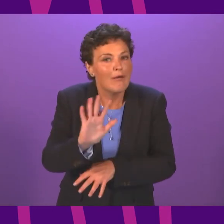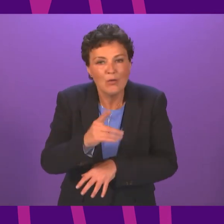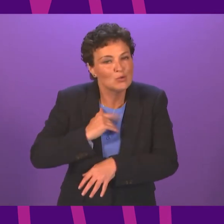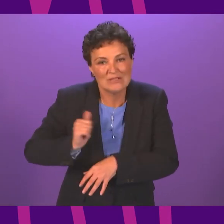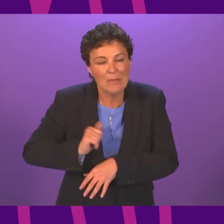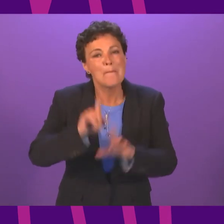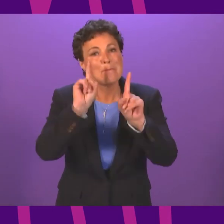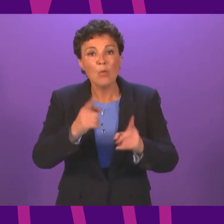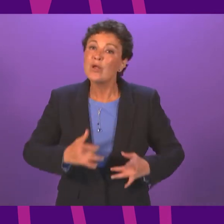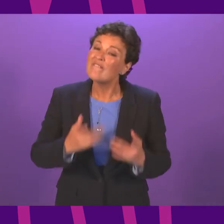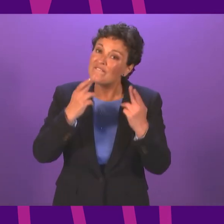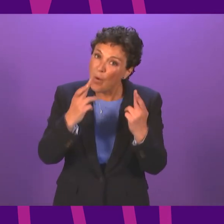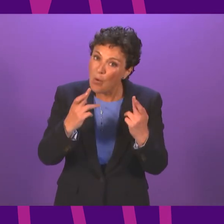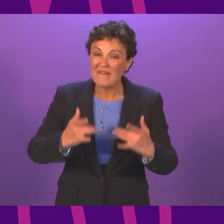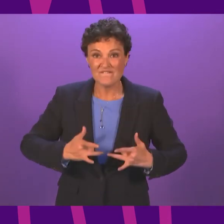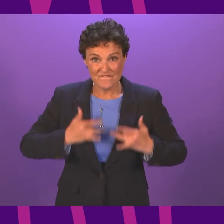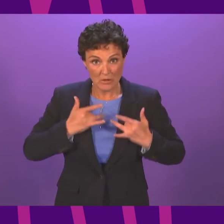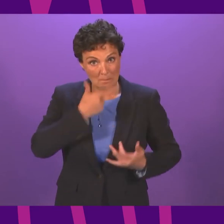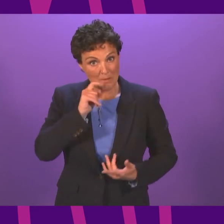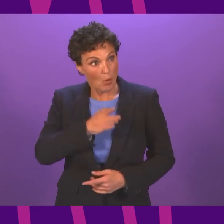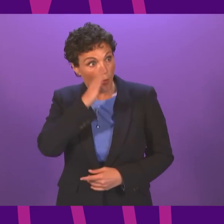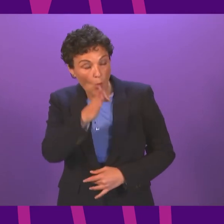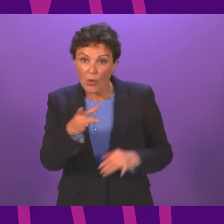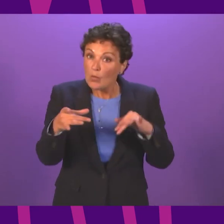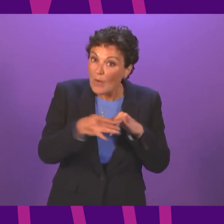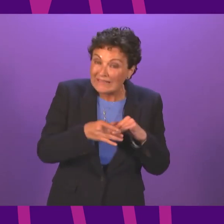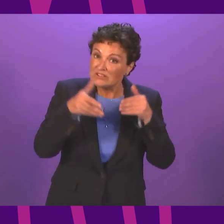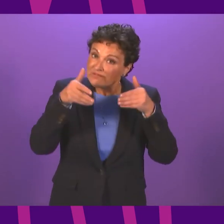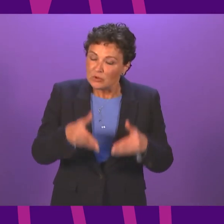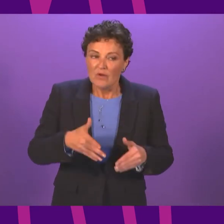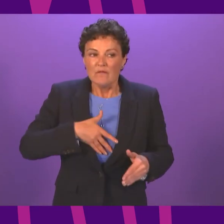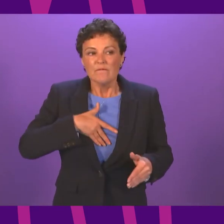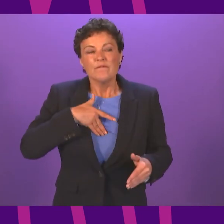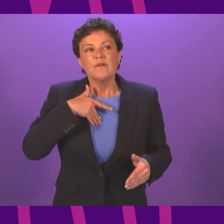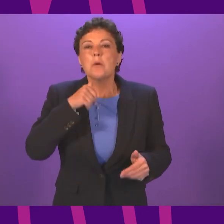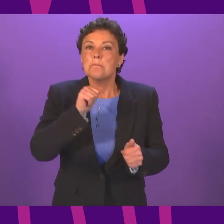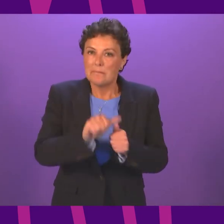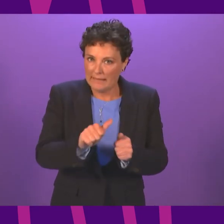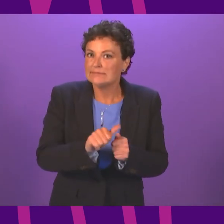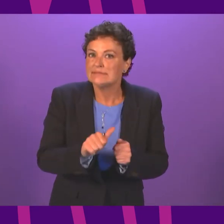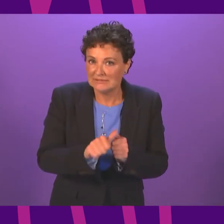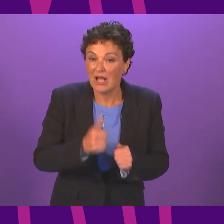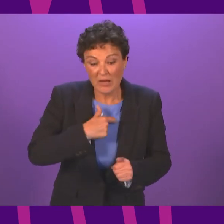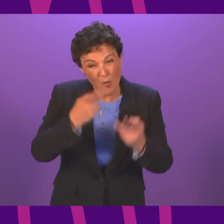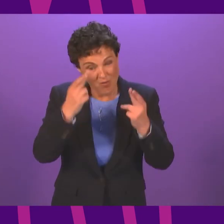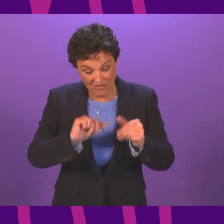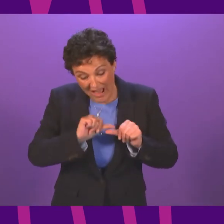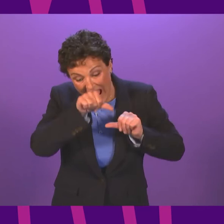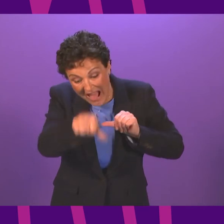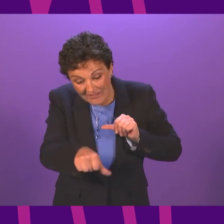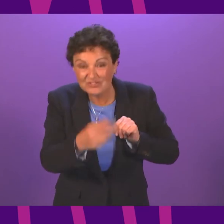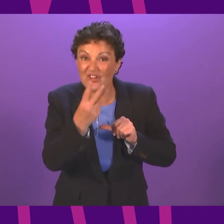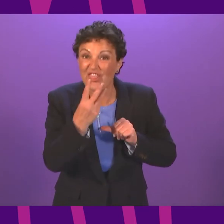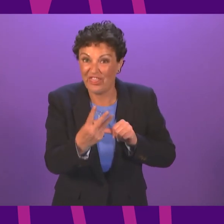to those organising and attending weddings and funerals ahead of the more substantive changes that we hope to see at